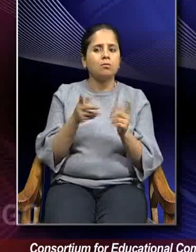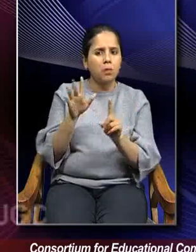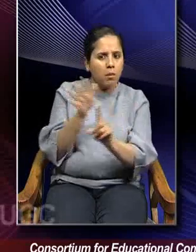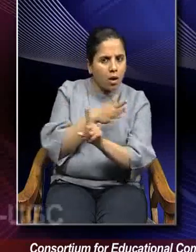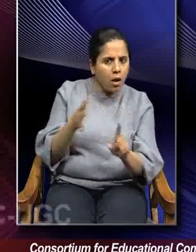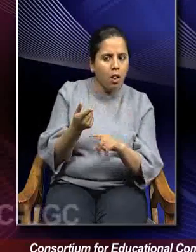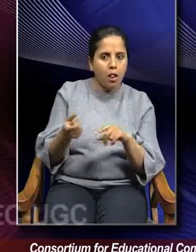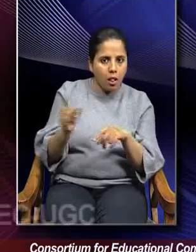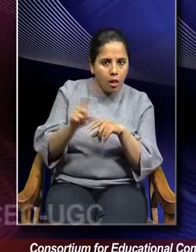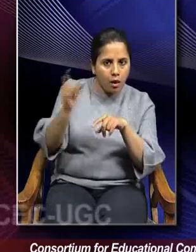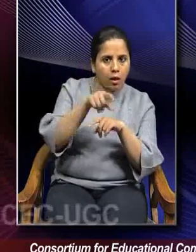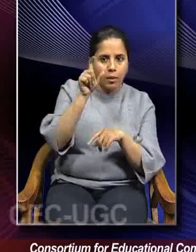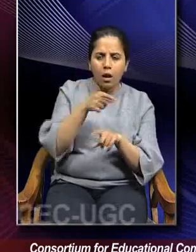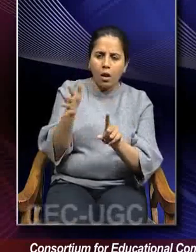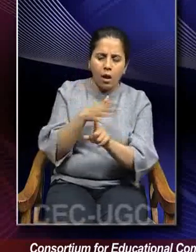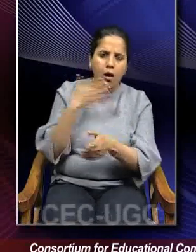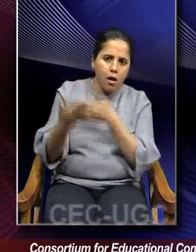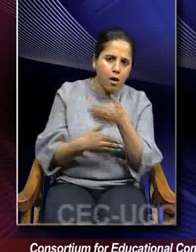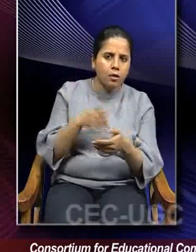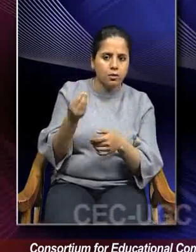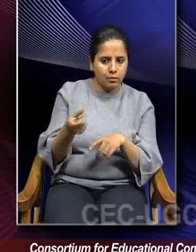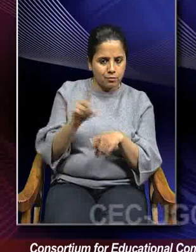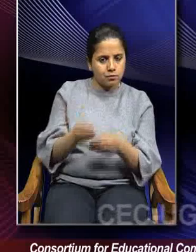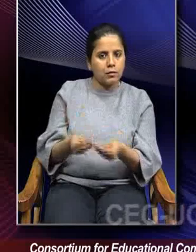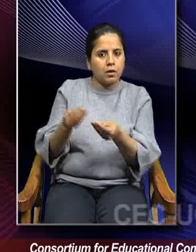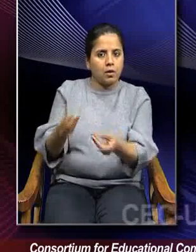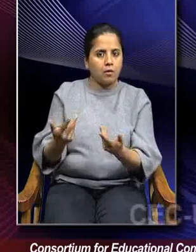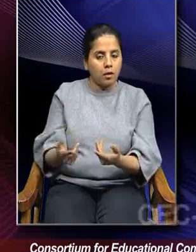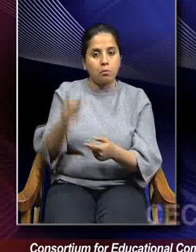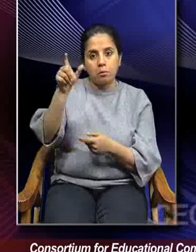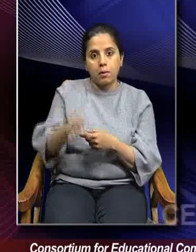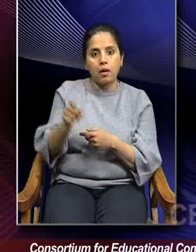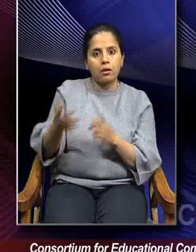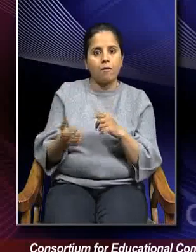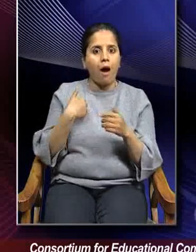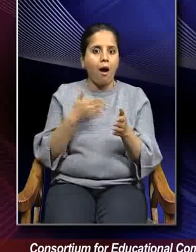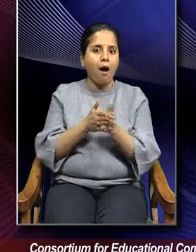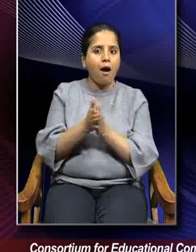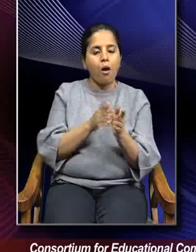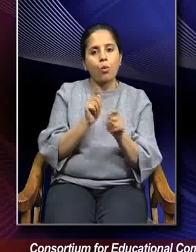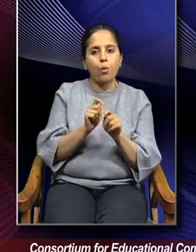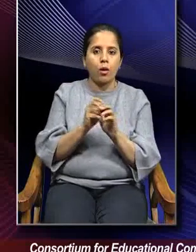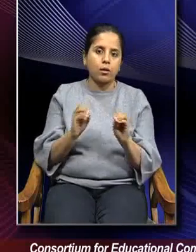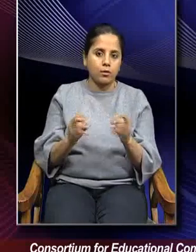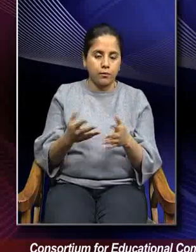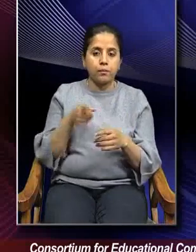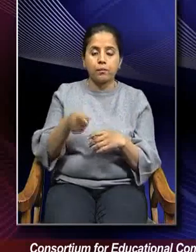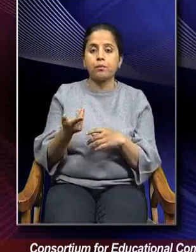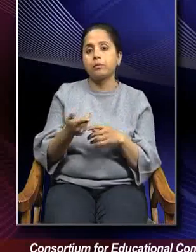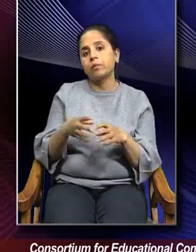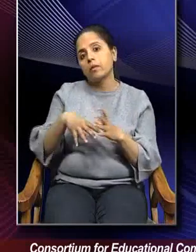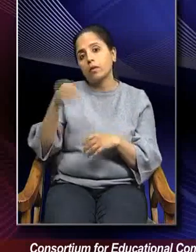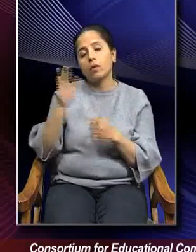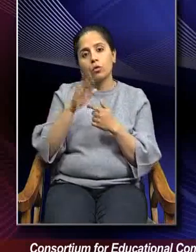So you persuade a person, give some incentive to the person and the person would get motivated to work. So at the very outset,